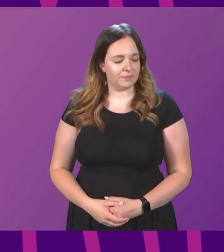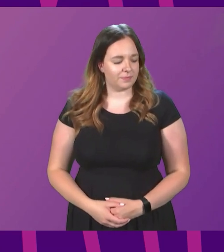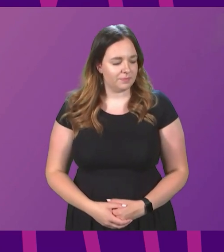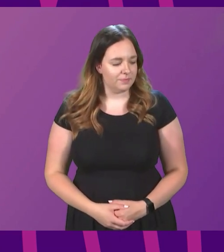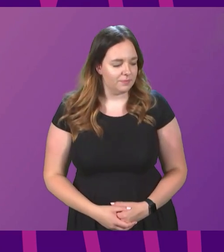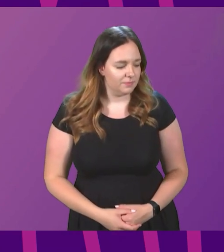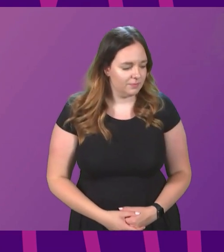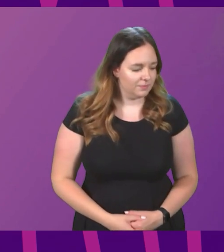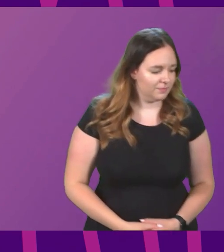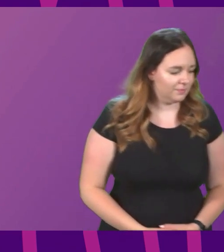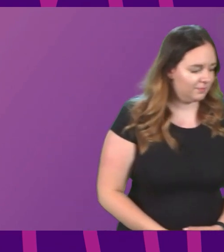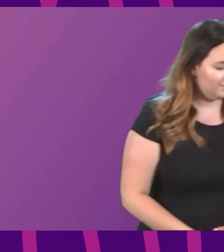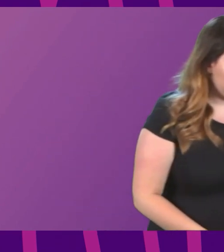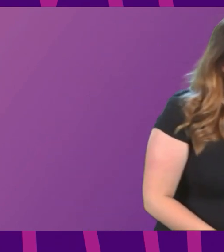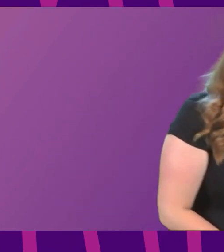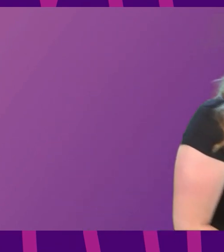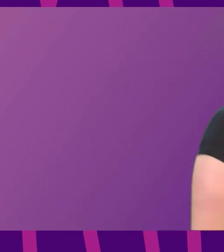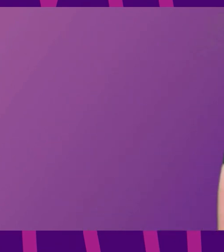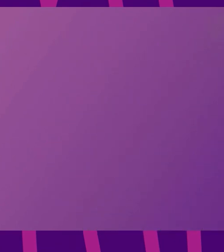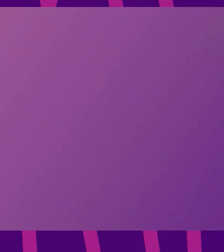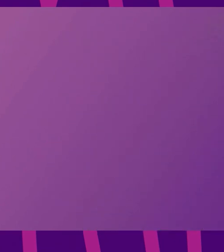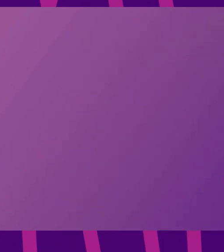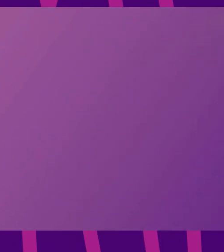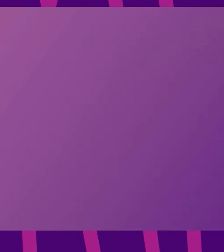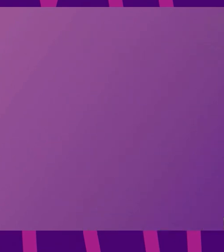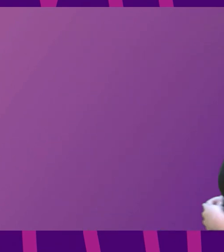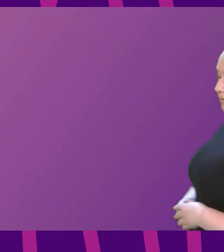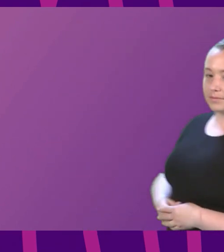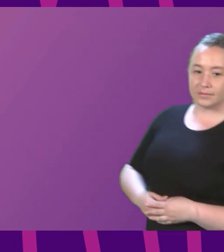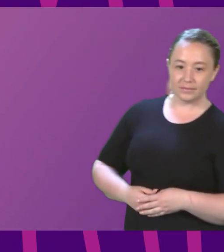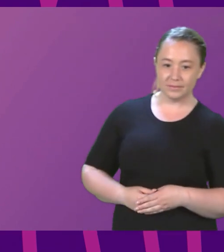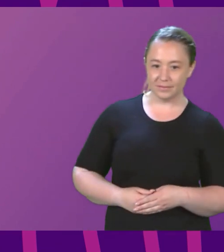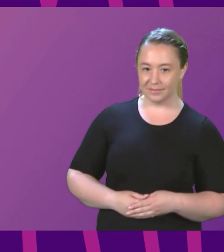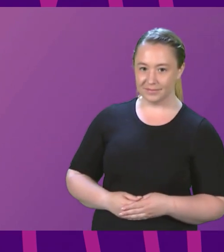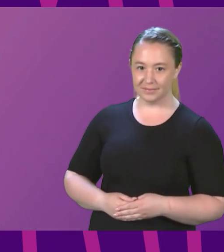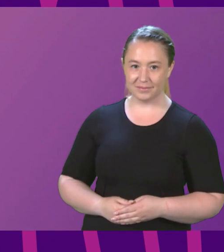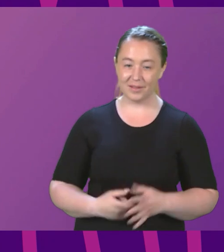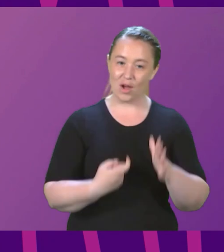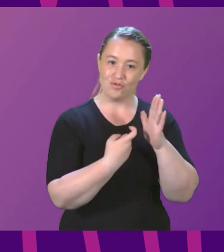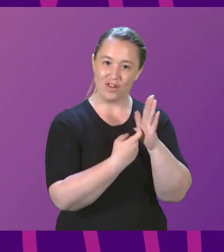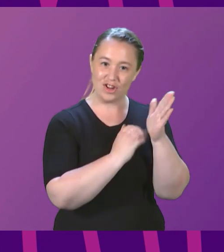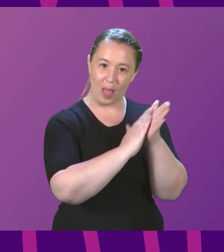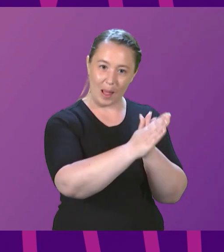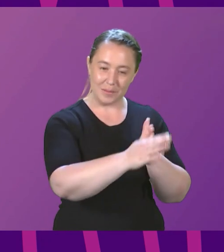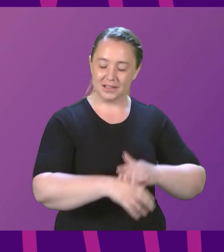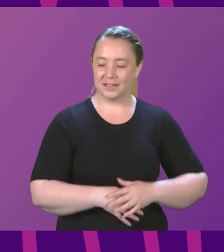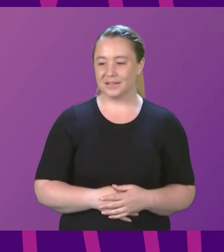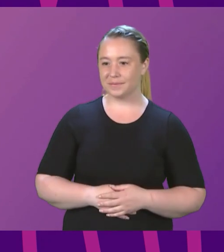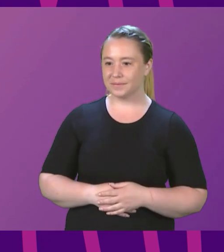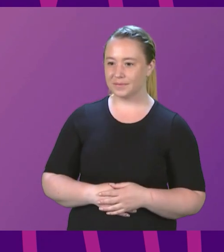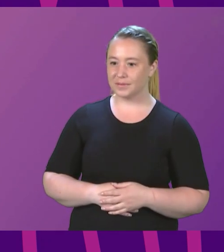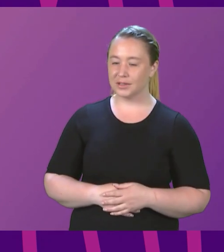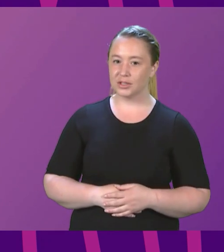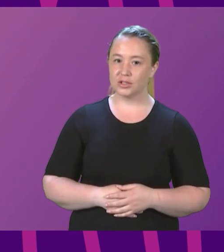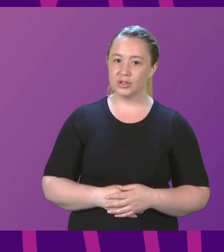I call Rachel Hamilton to be followed by Jim Fairley. Thank you, presiding officer. General Sir Patrick Sanders, in his